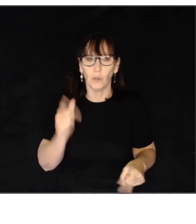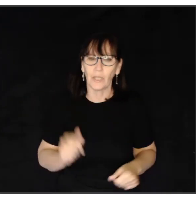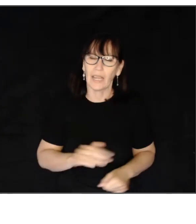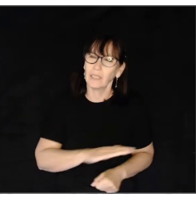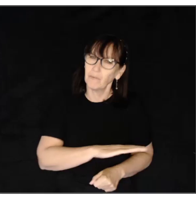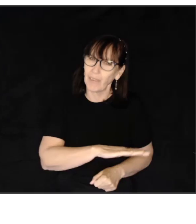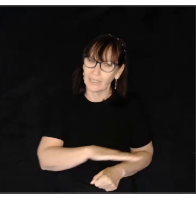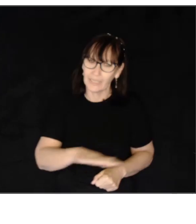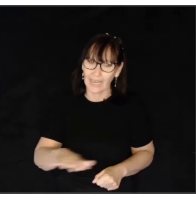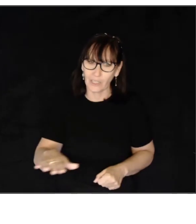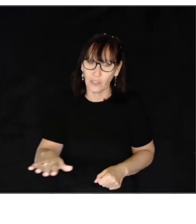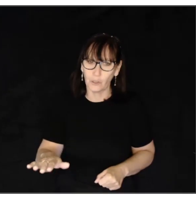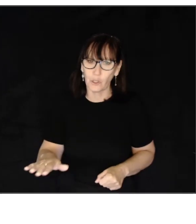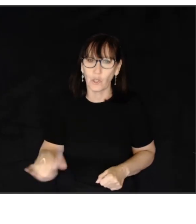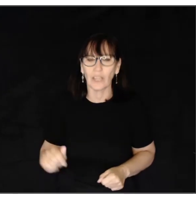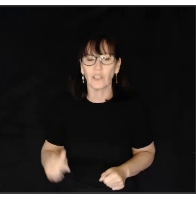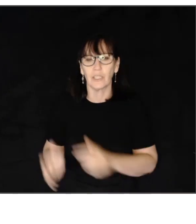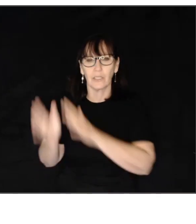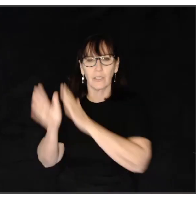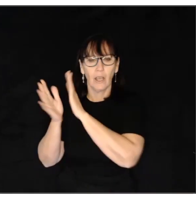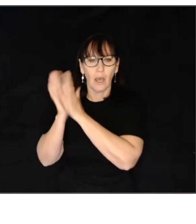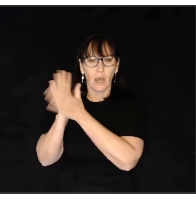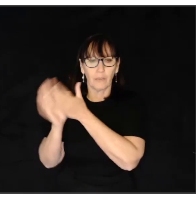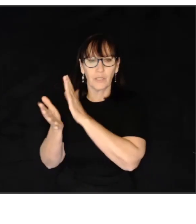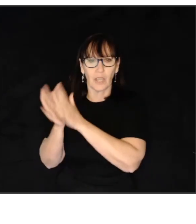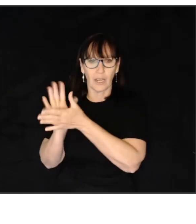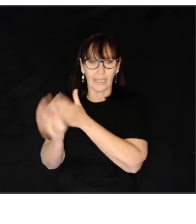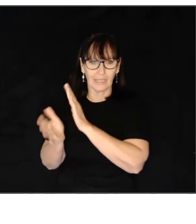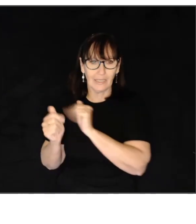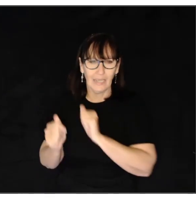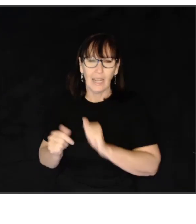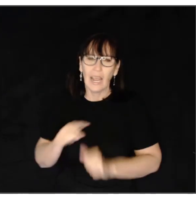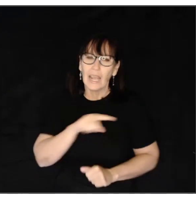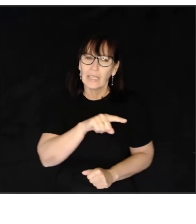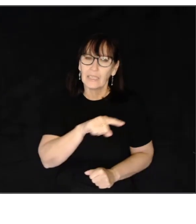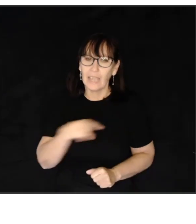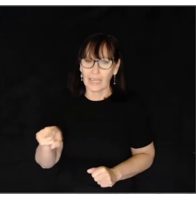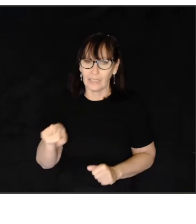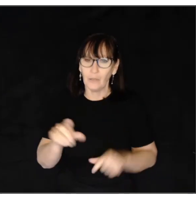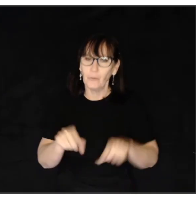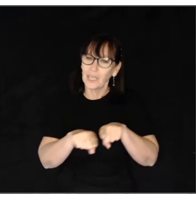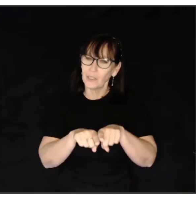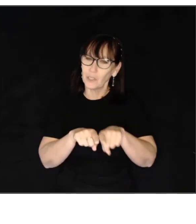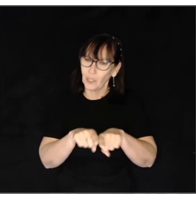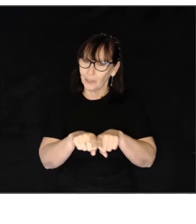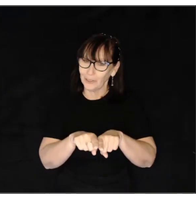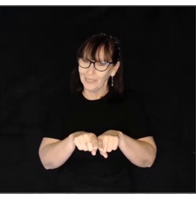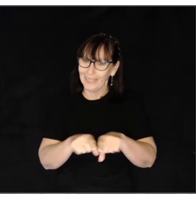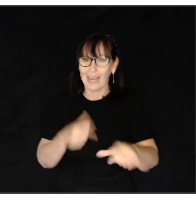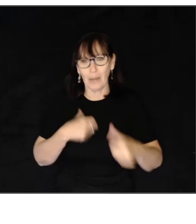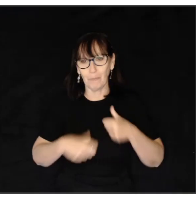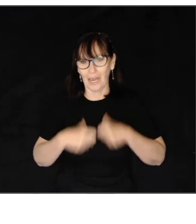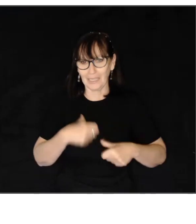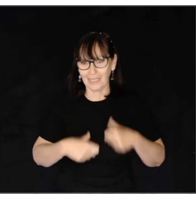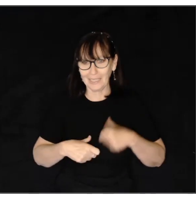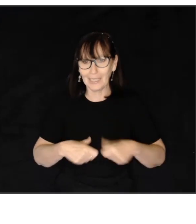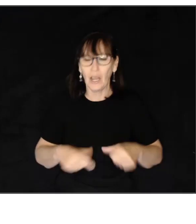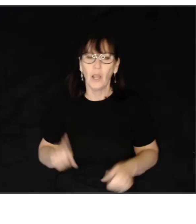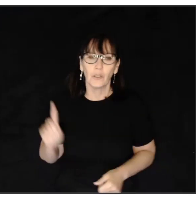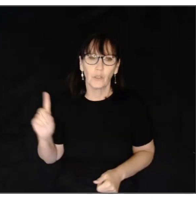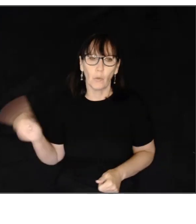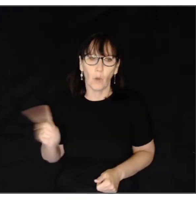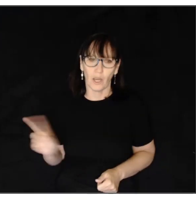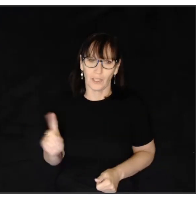look at the foundational structures of signing. Then we're going to learn and practice